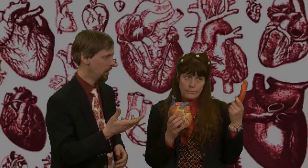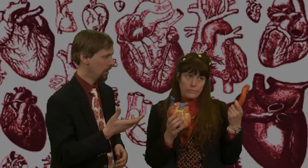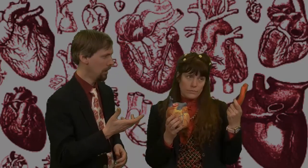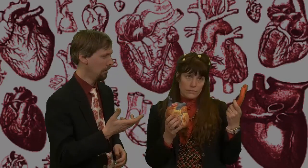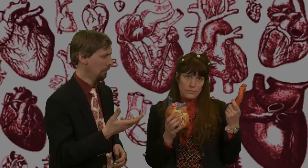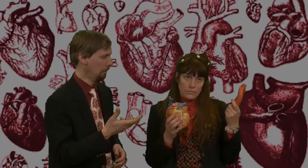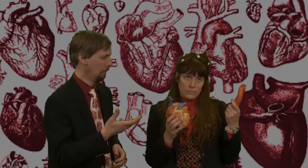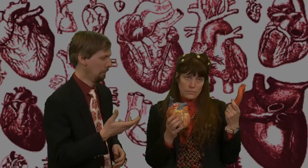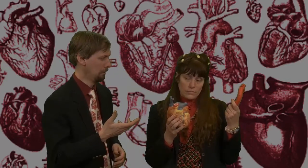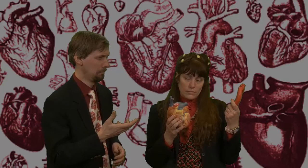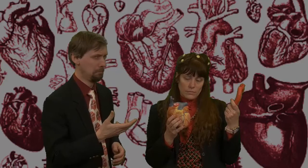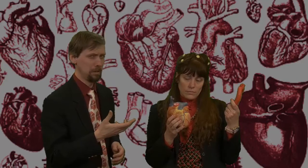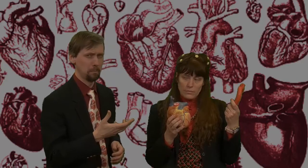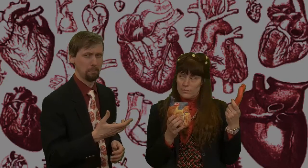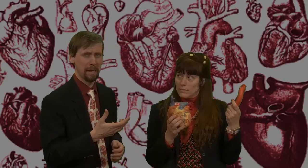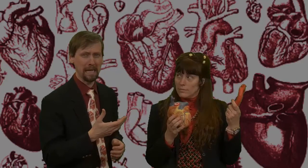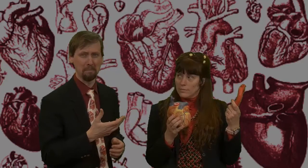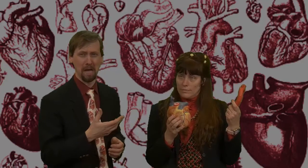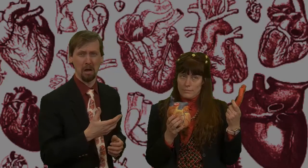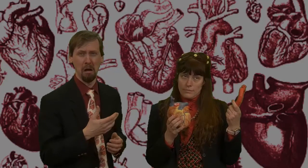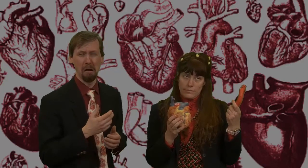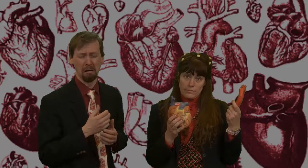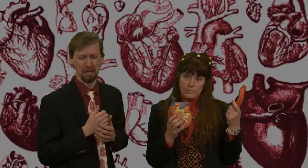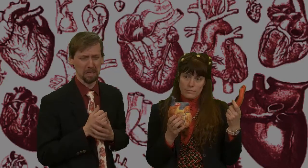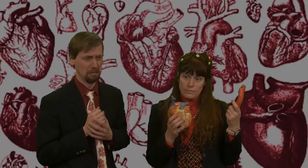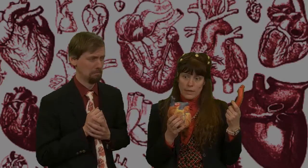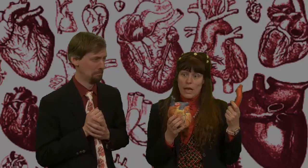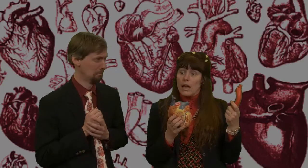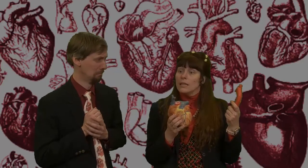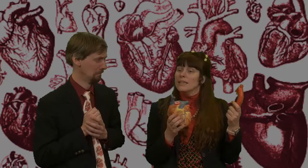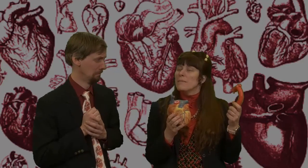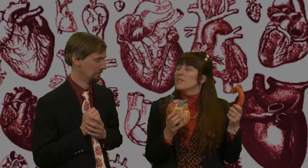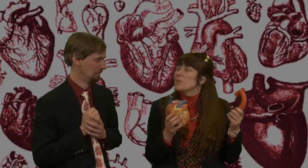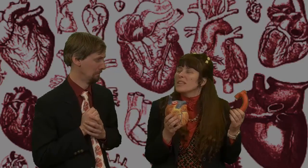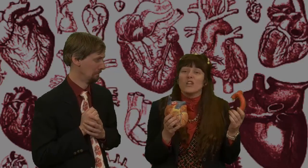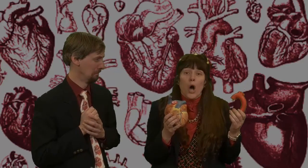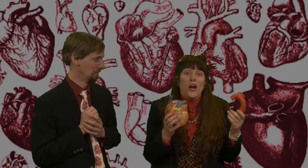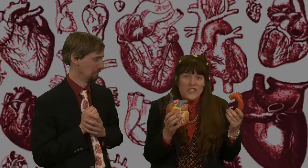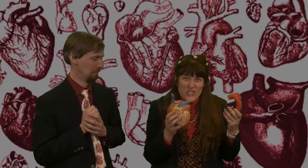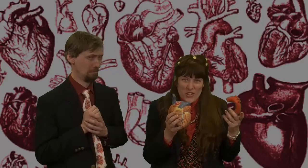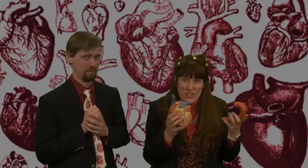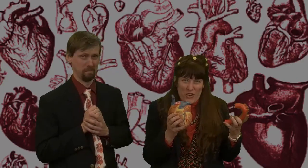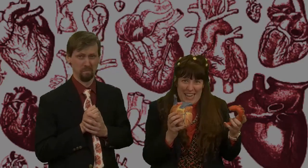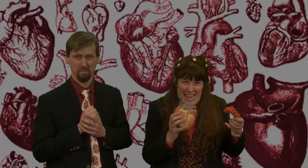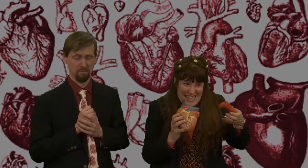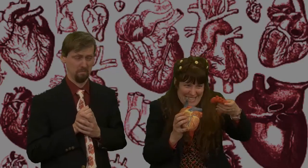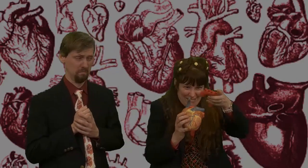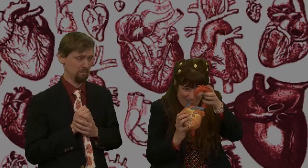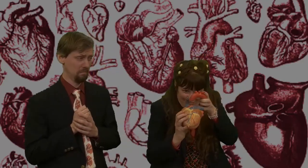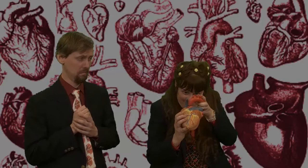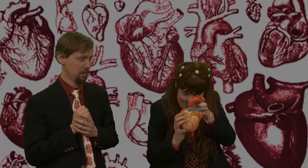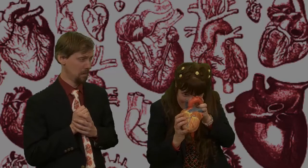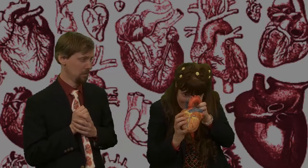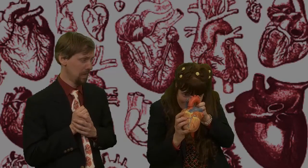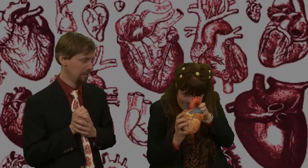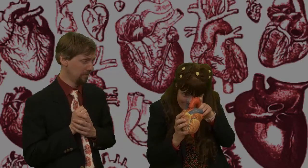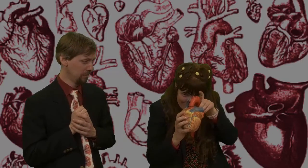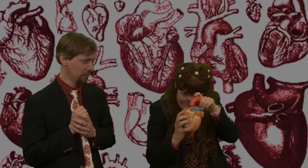Oh, you're breaking my heart. Let me do a little heart surgery. Are you licensed for